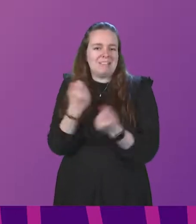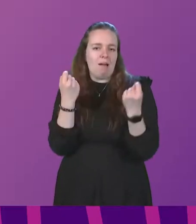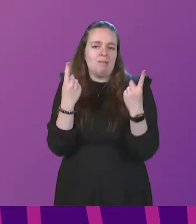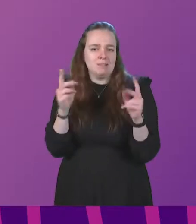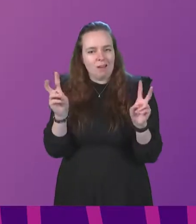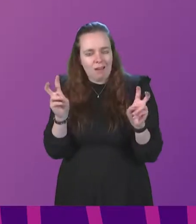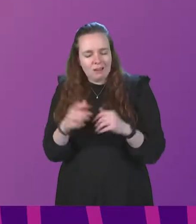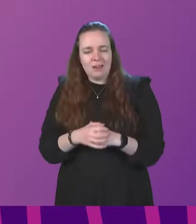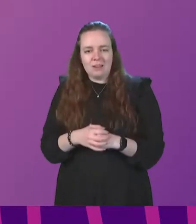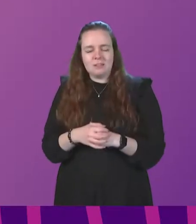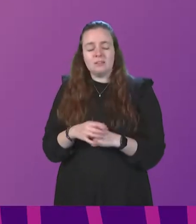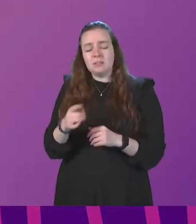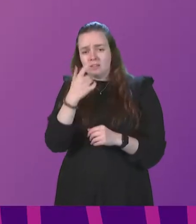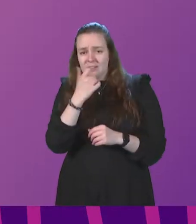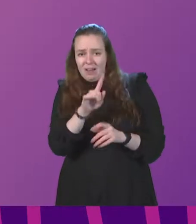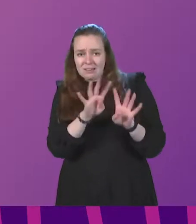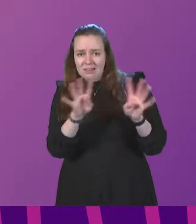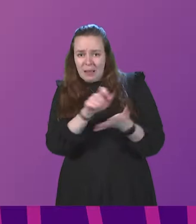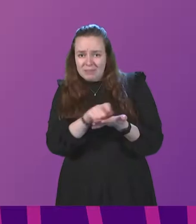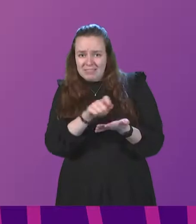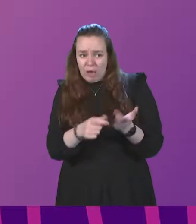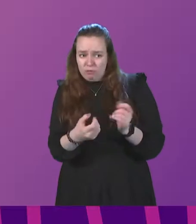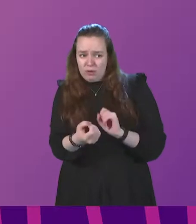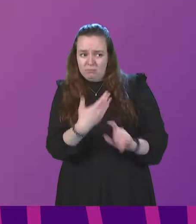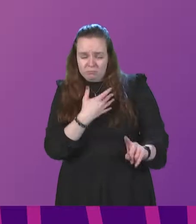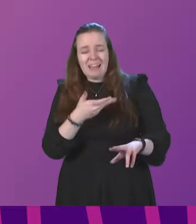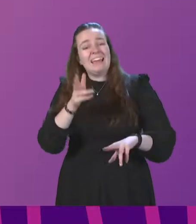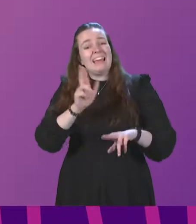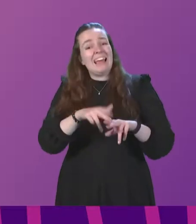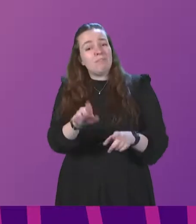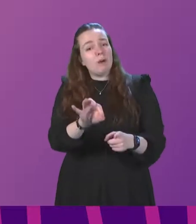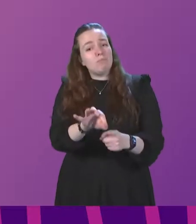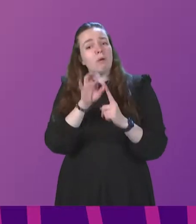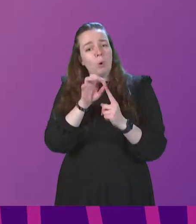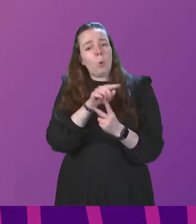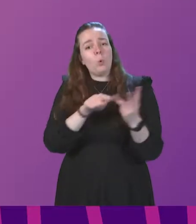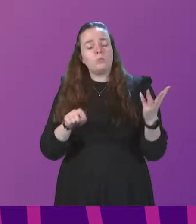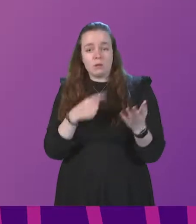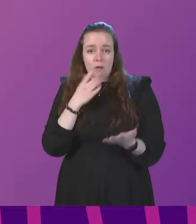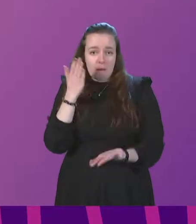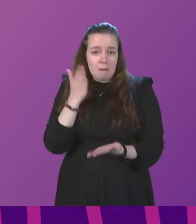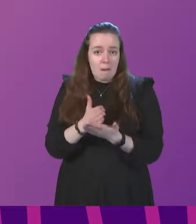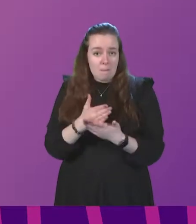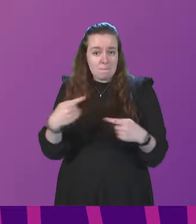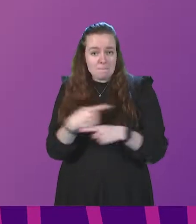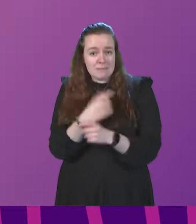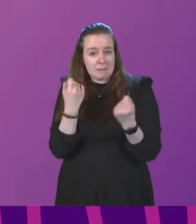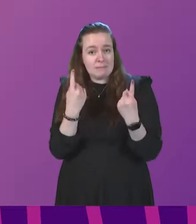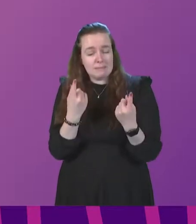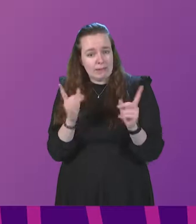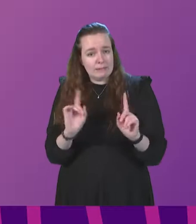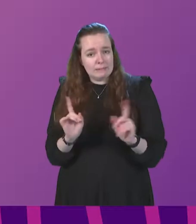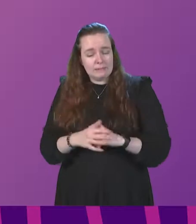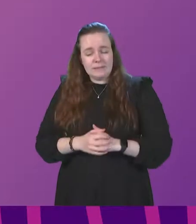As such can the Cabinet Secretary say if these proposals are definitely misunderstandings?